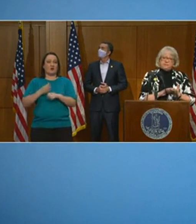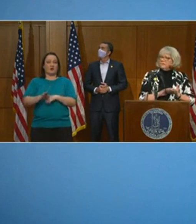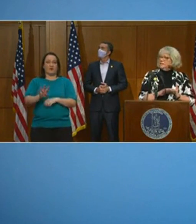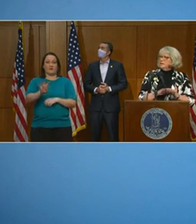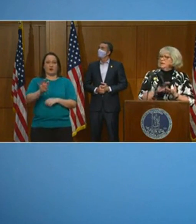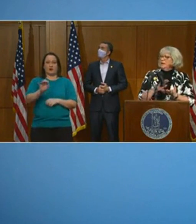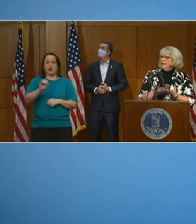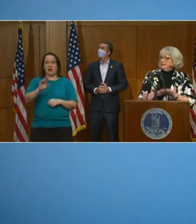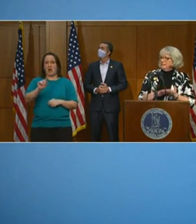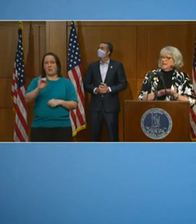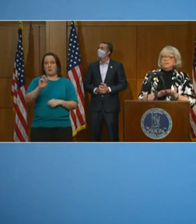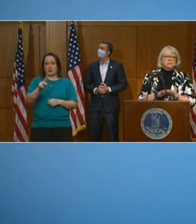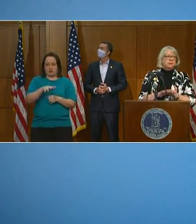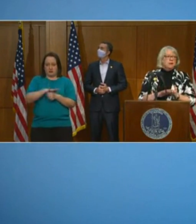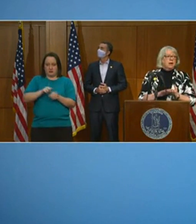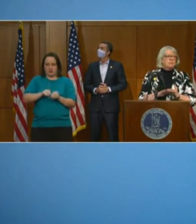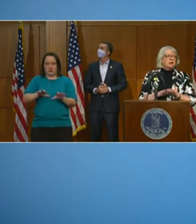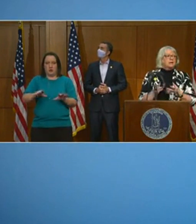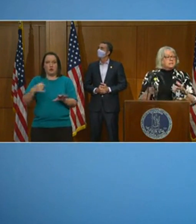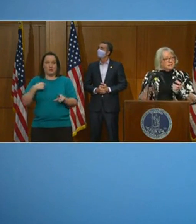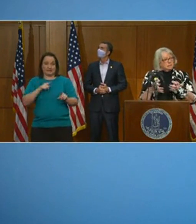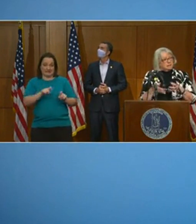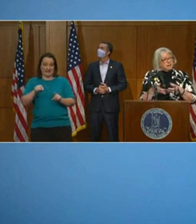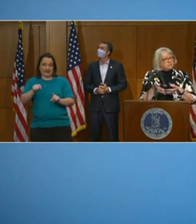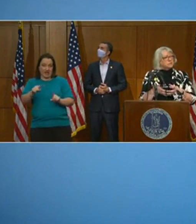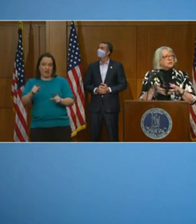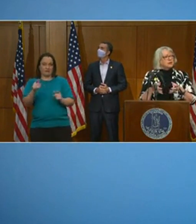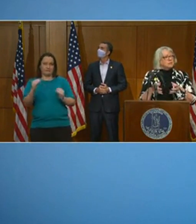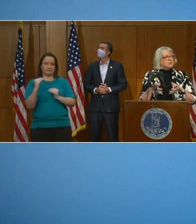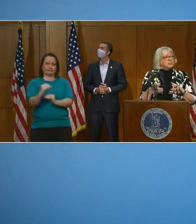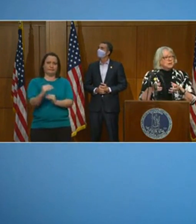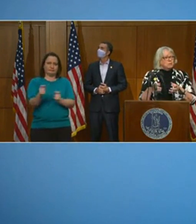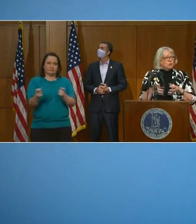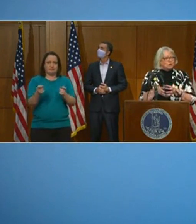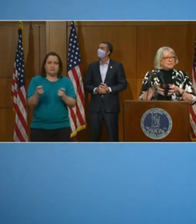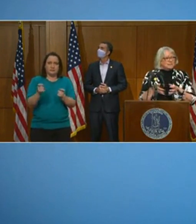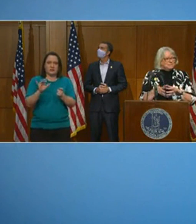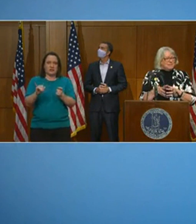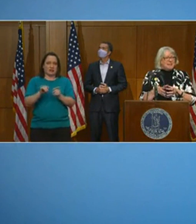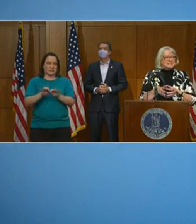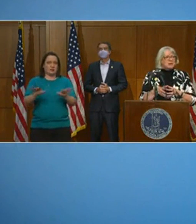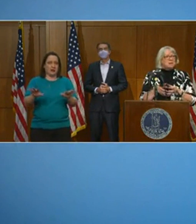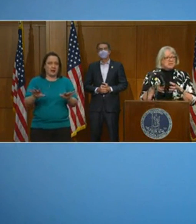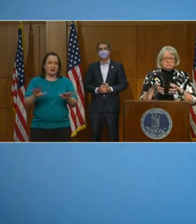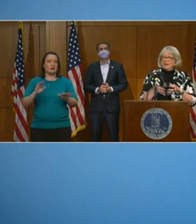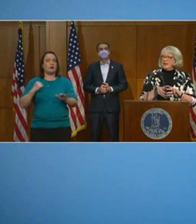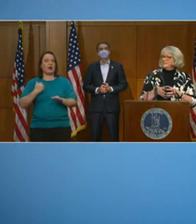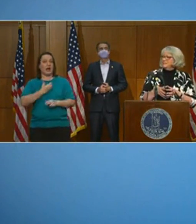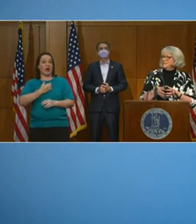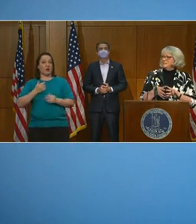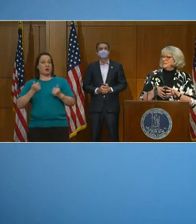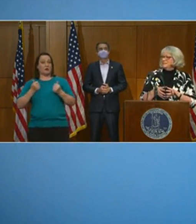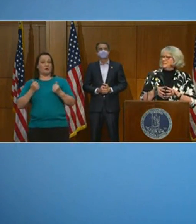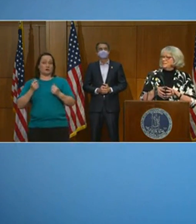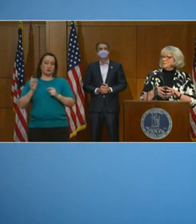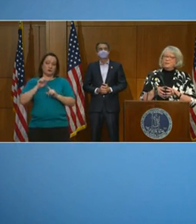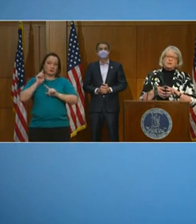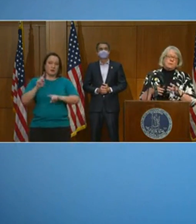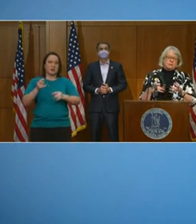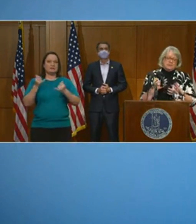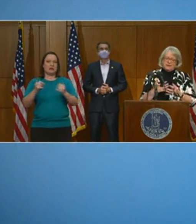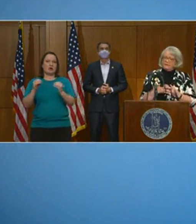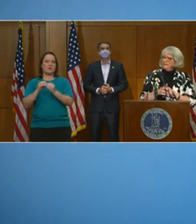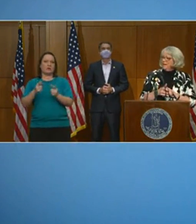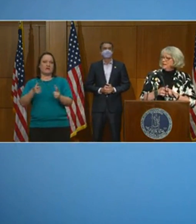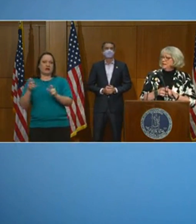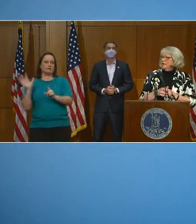outbreak testing and containment. Our containment efforts are much more aggressive and fast now because we've got access to that testing so can very